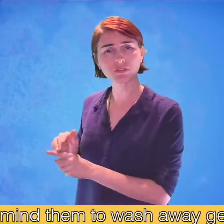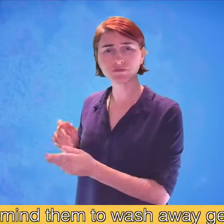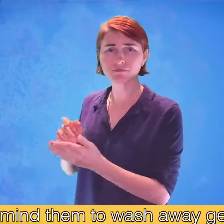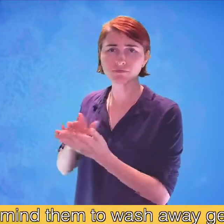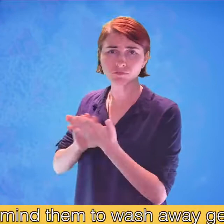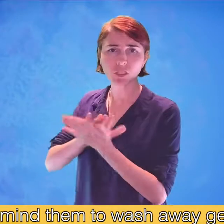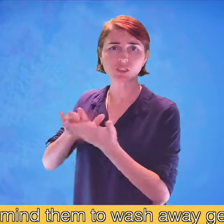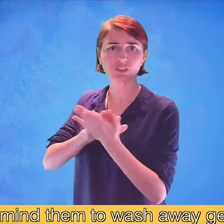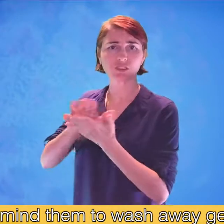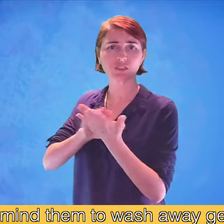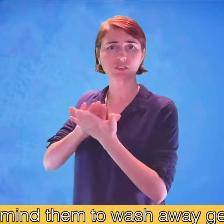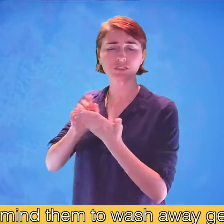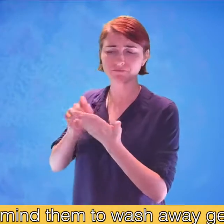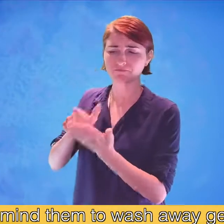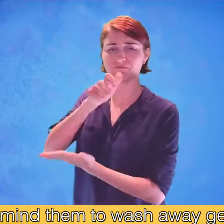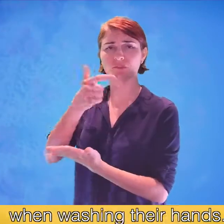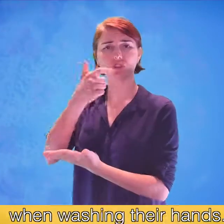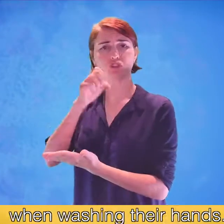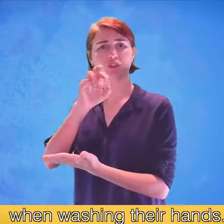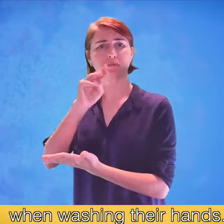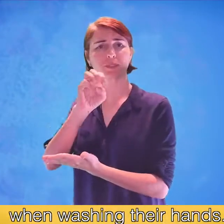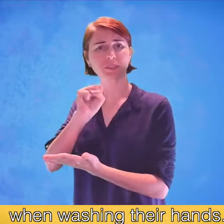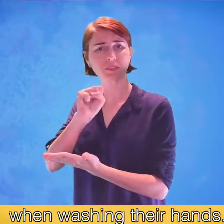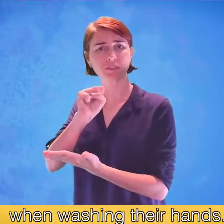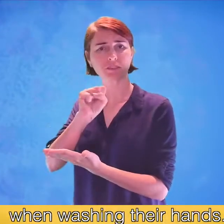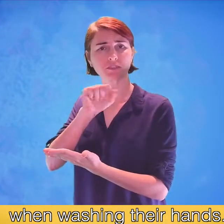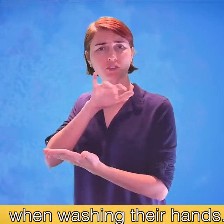remind them to wash away germs when washing their hands